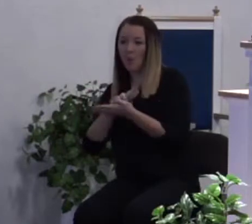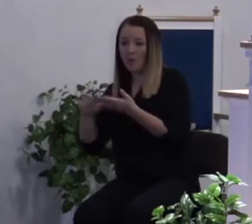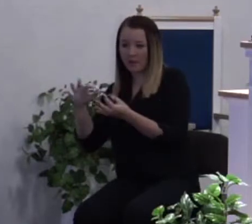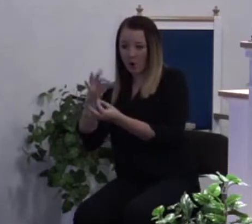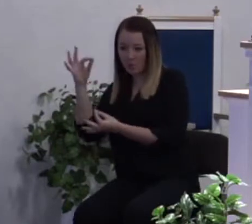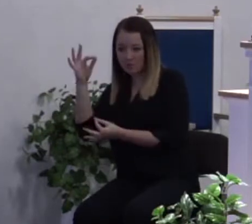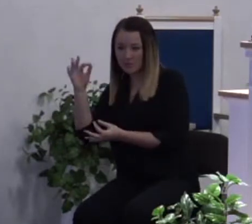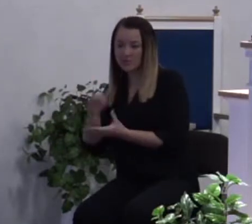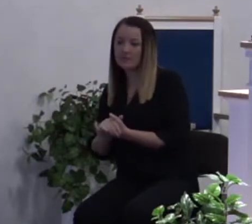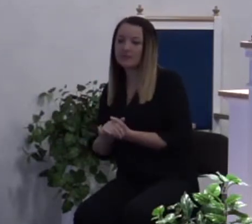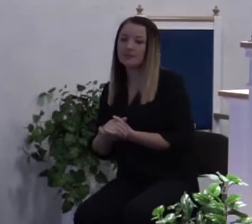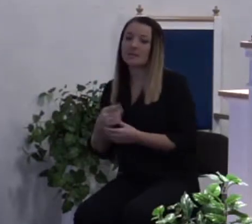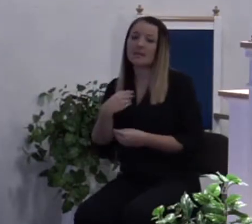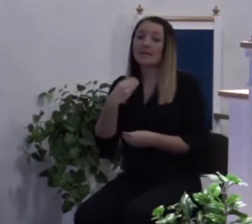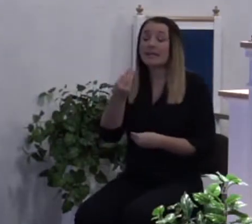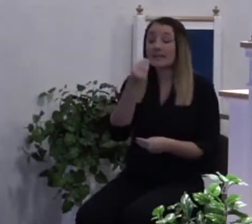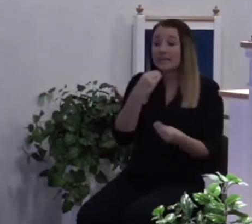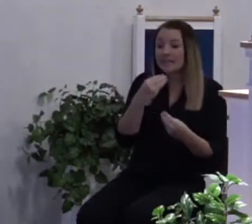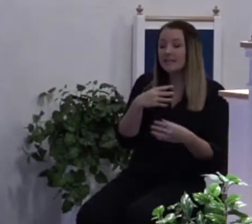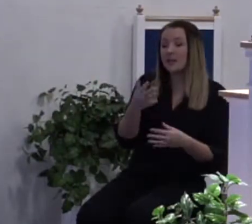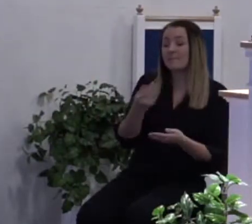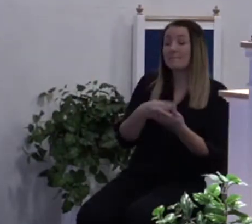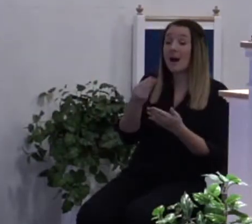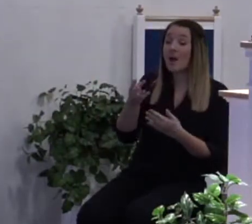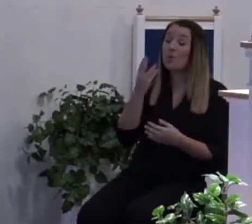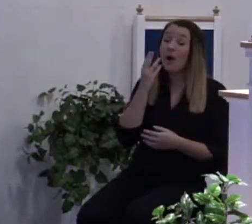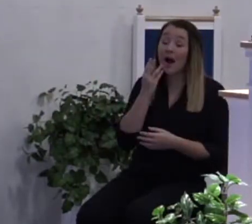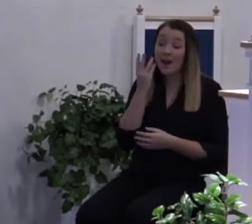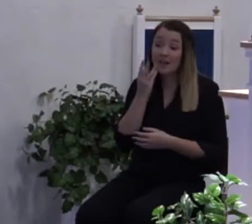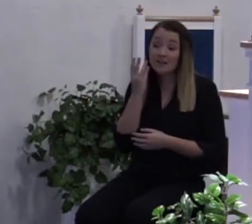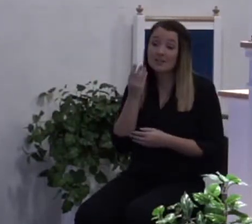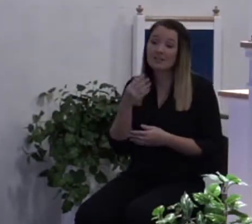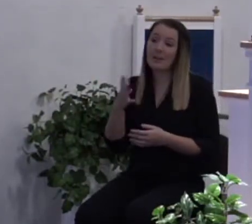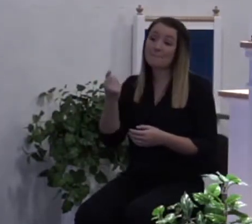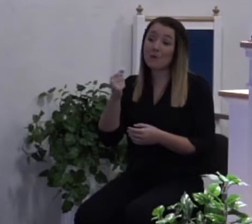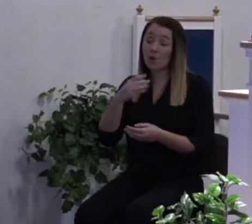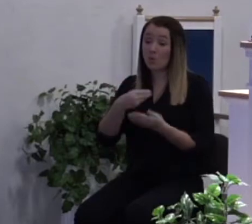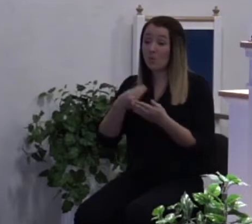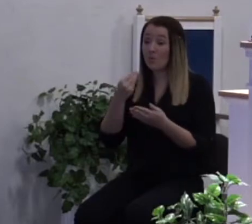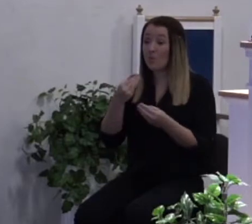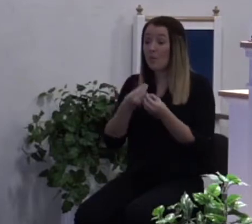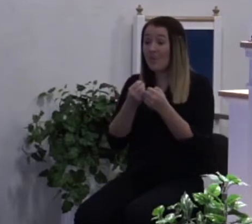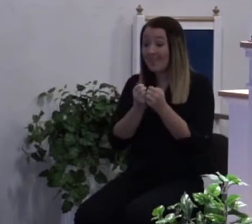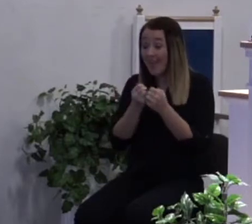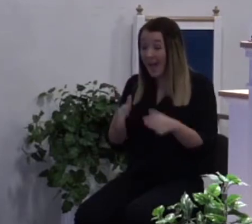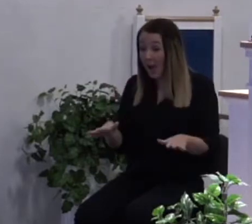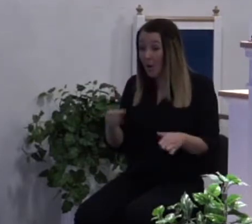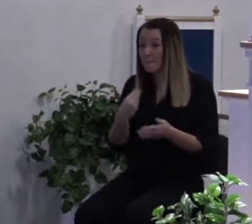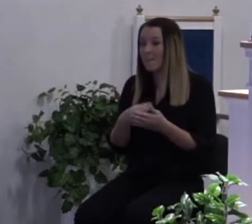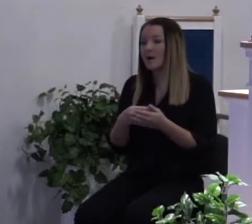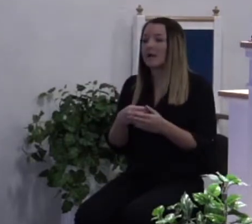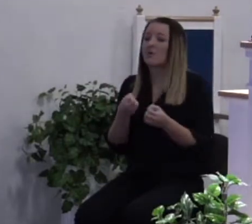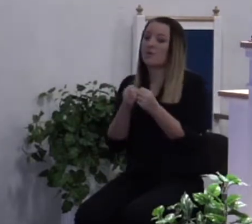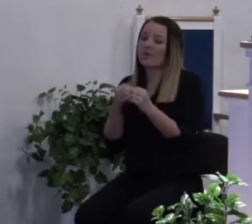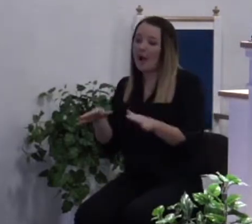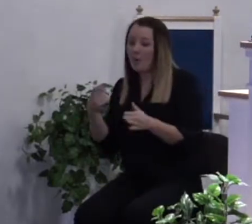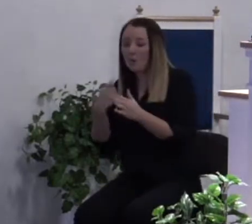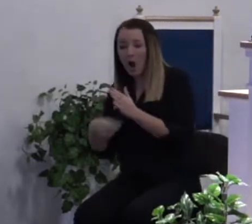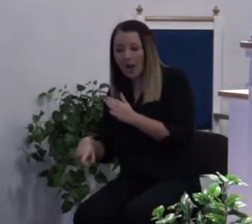Buy, eat, come, buy wine and milk without money and without price. He's not talking again.